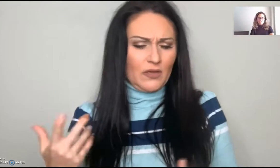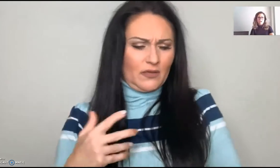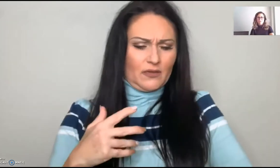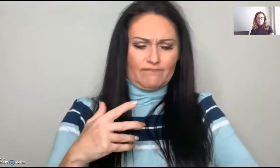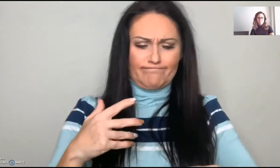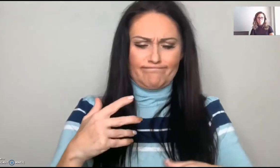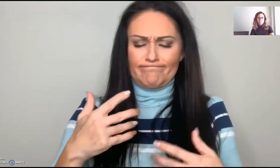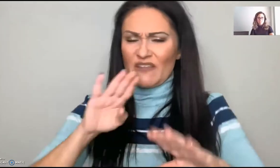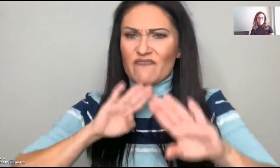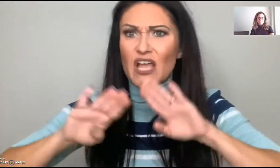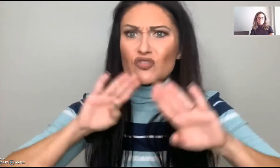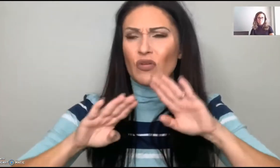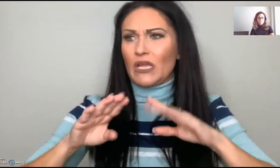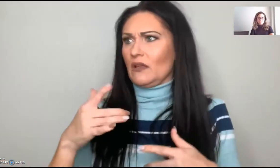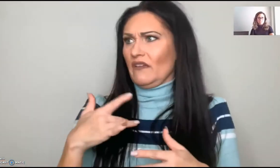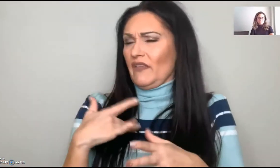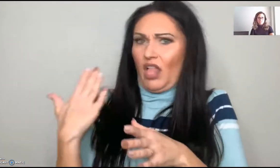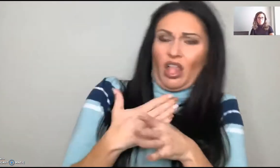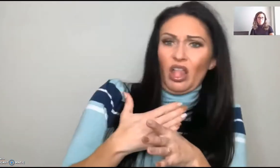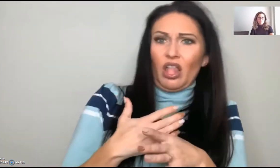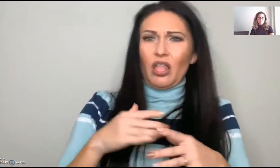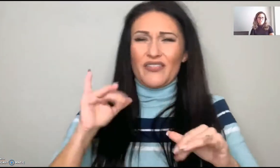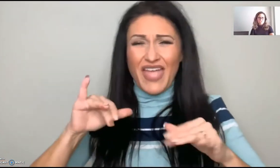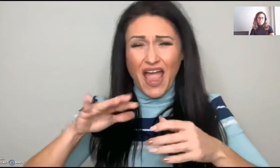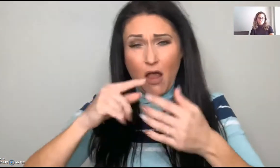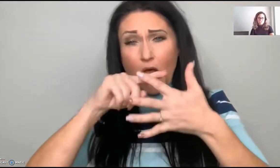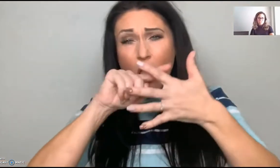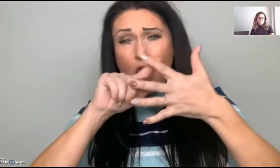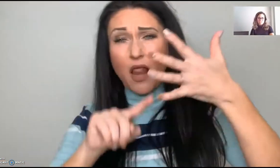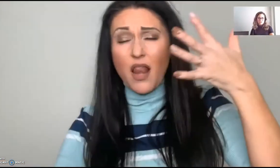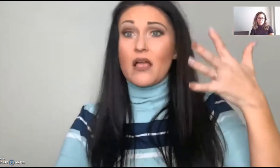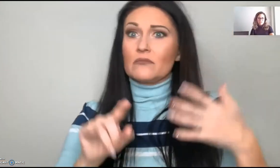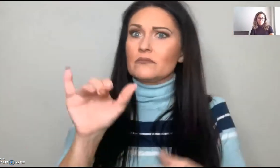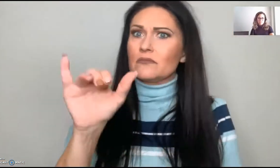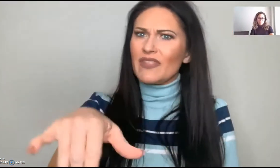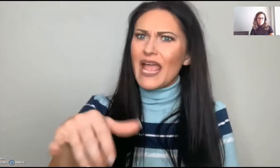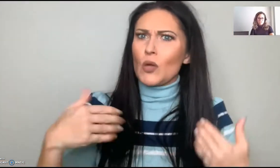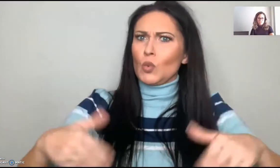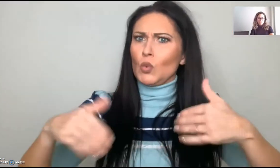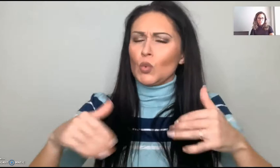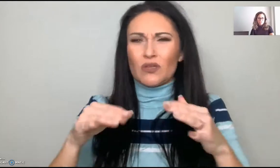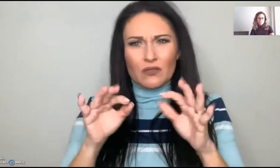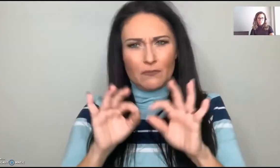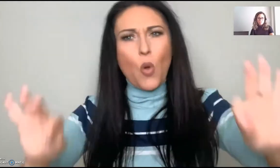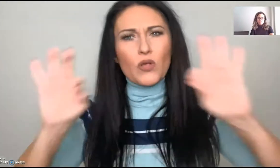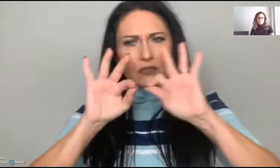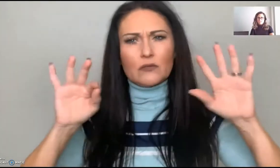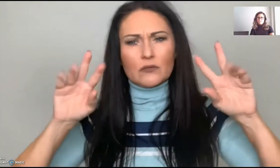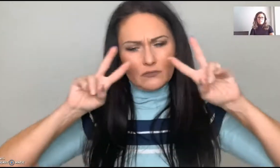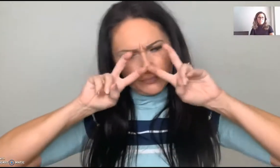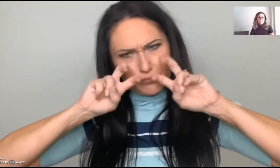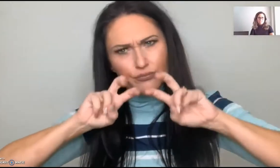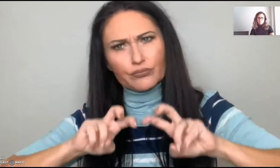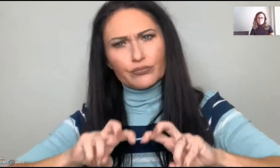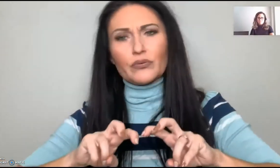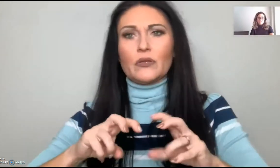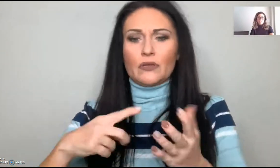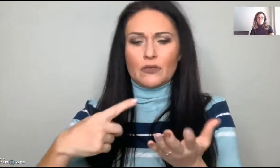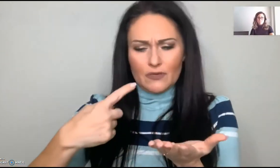powerless, maybe frustrated or like you have everything on your shoulders, that's, that's really